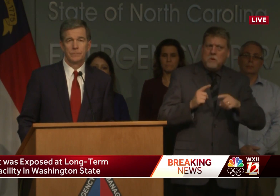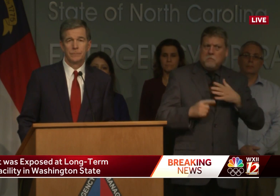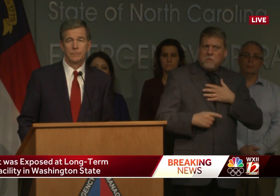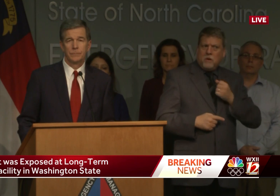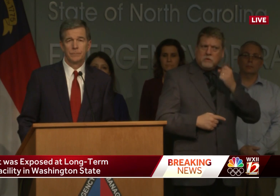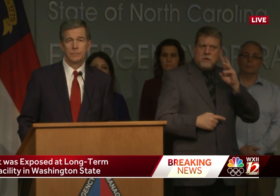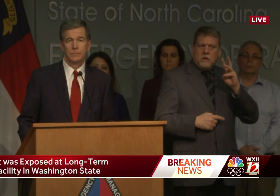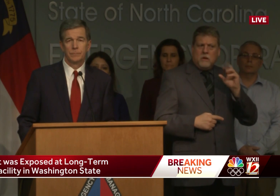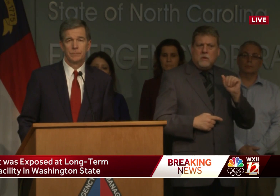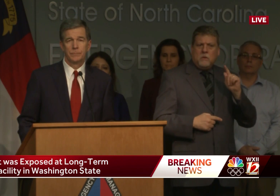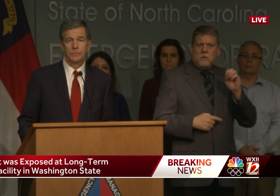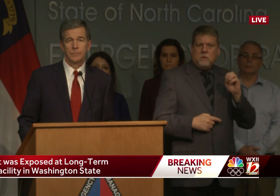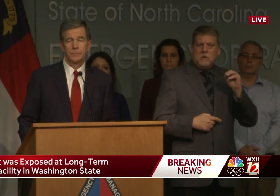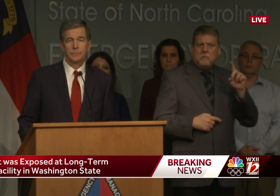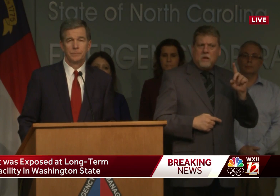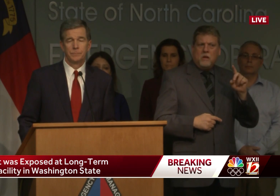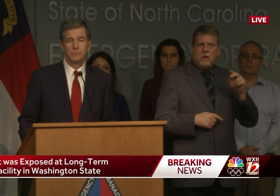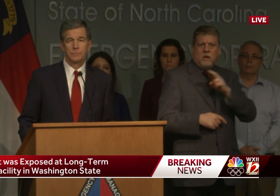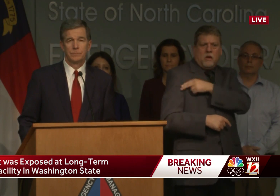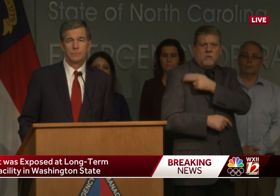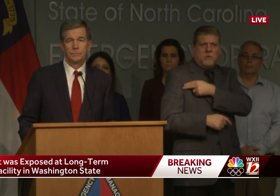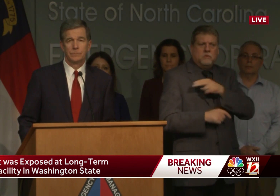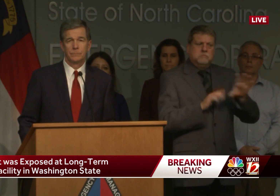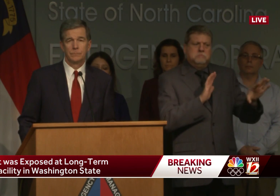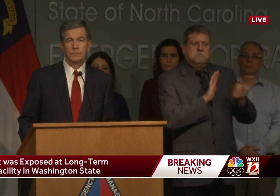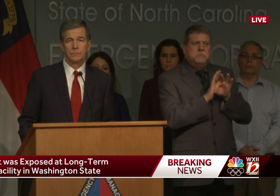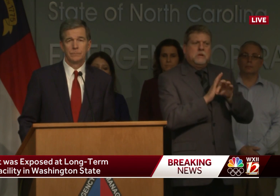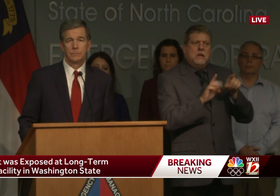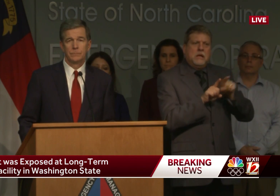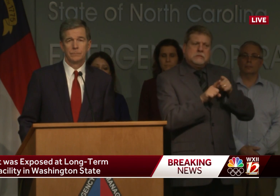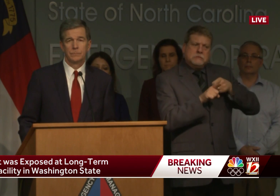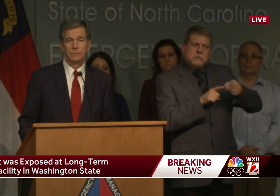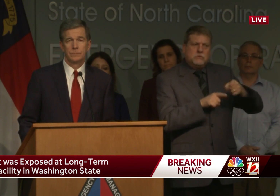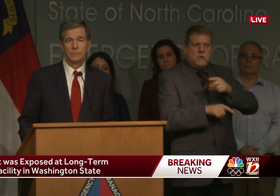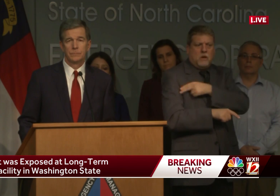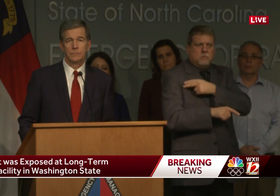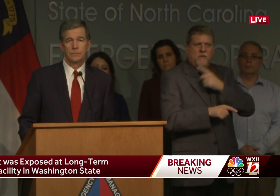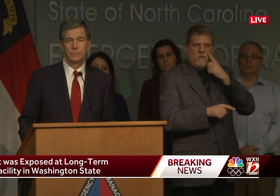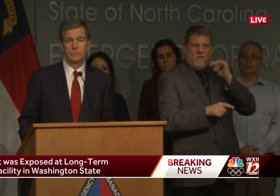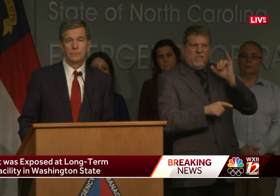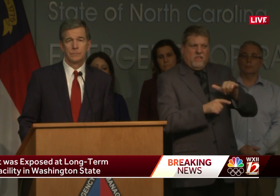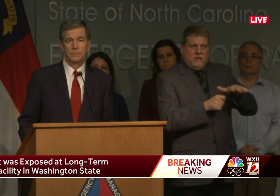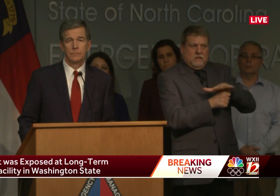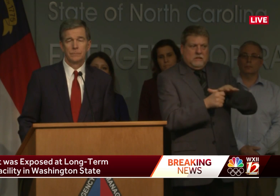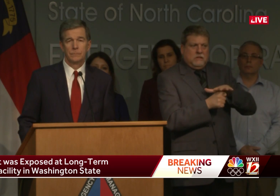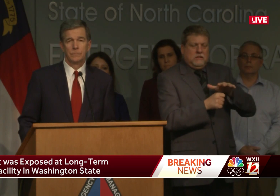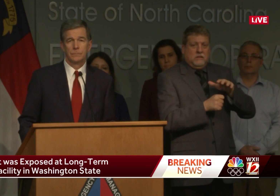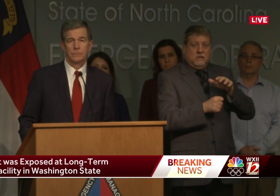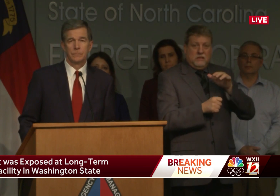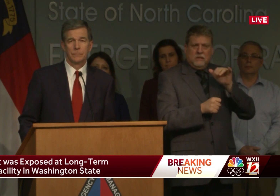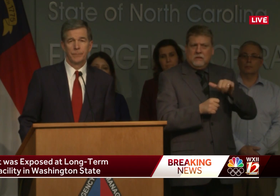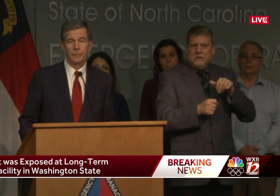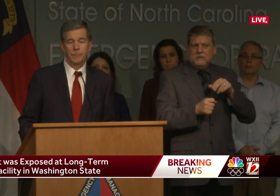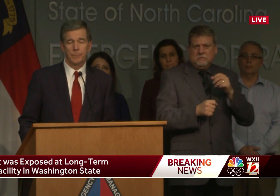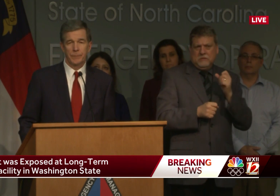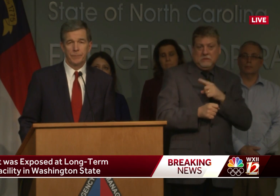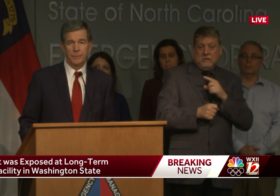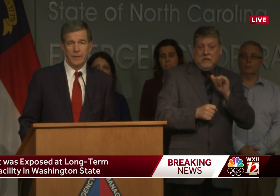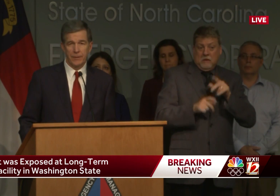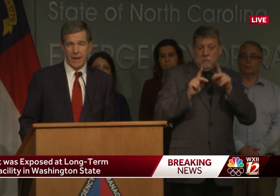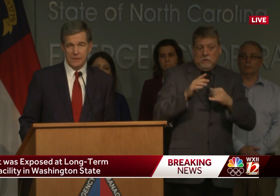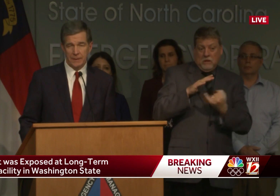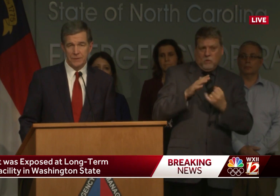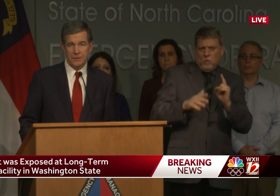designated facility for our region. So is that individual in isolation at Wake County or at their residence?